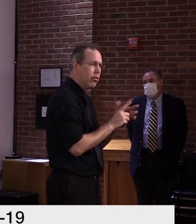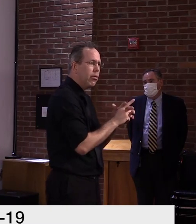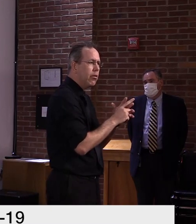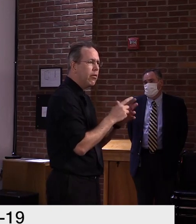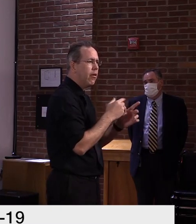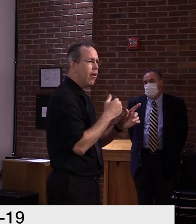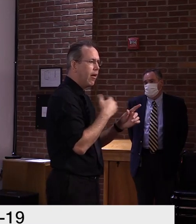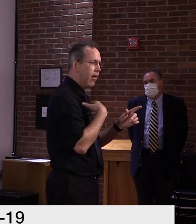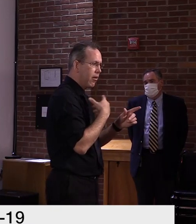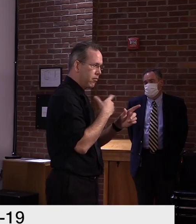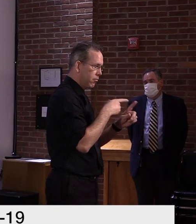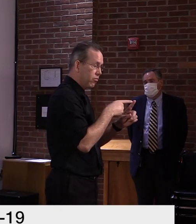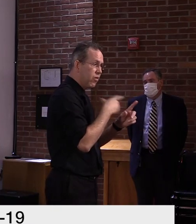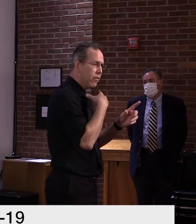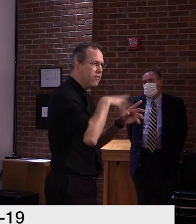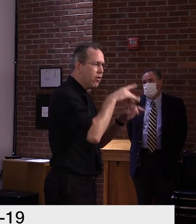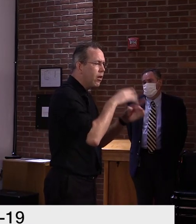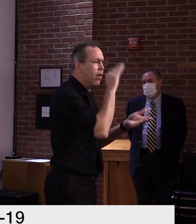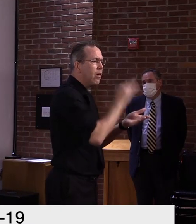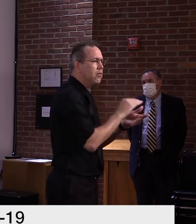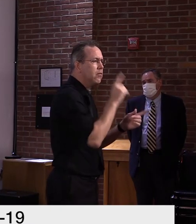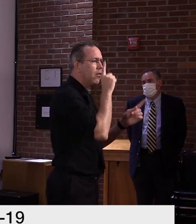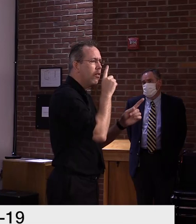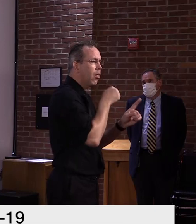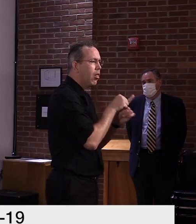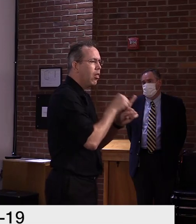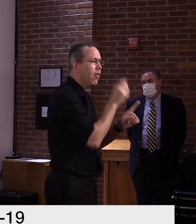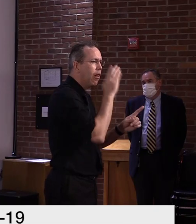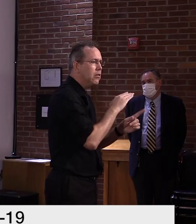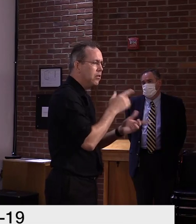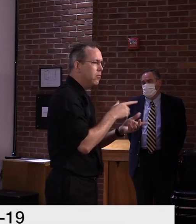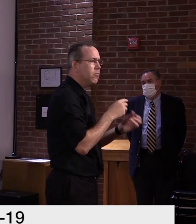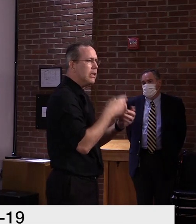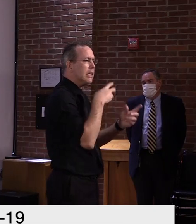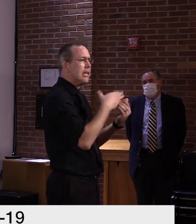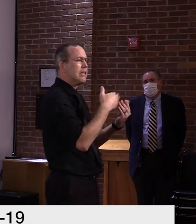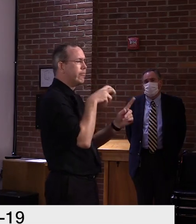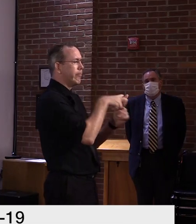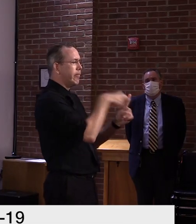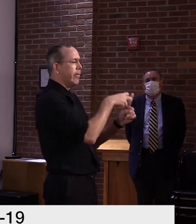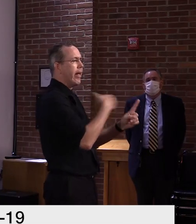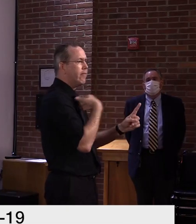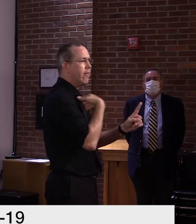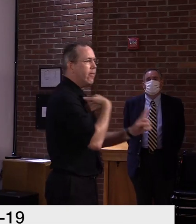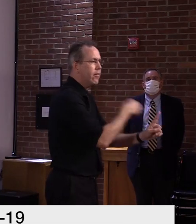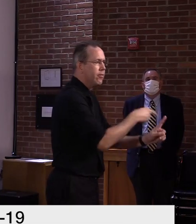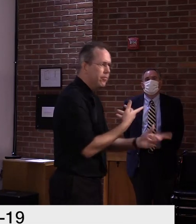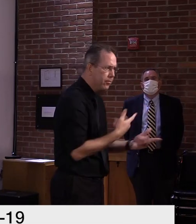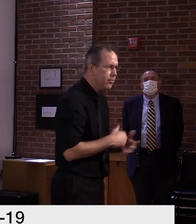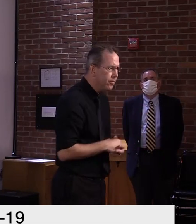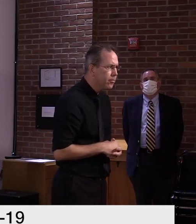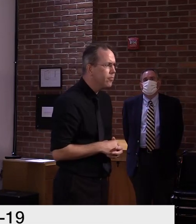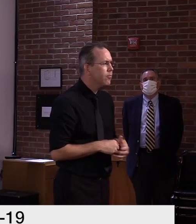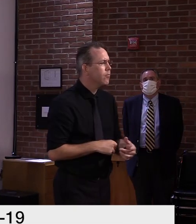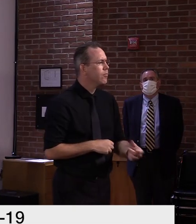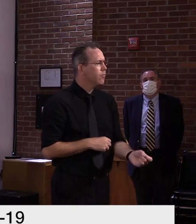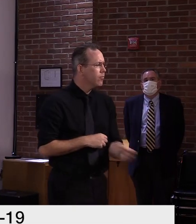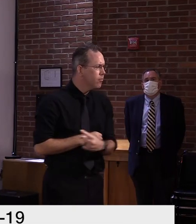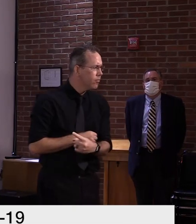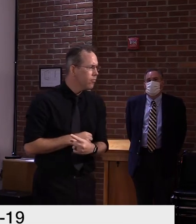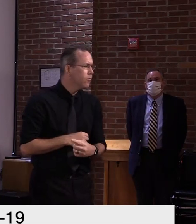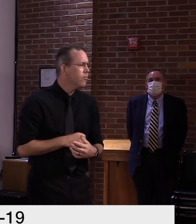Okay, but, but you've got 15 people that tested positive with the antigen that have now been, that have now tested negative,